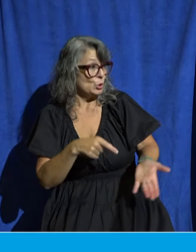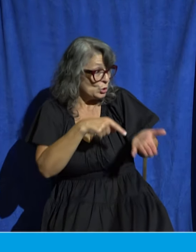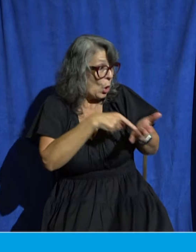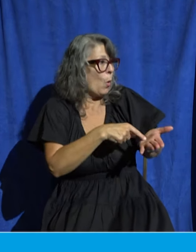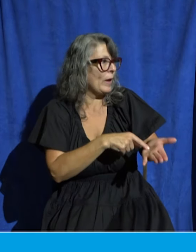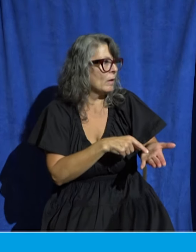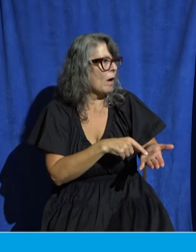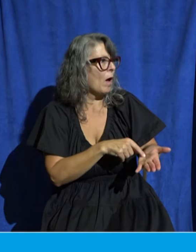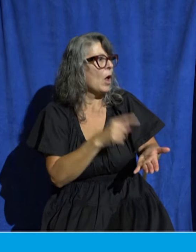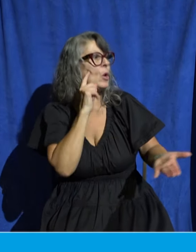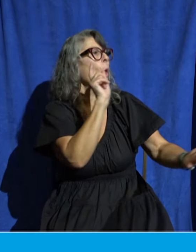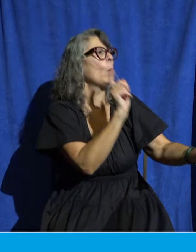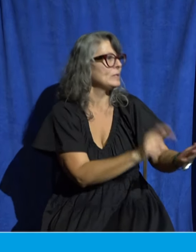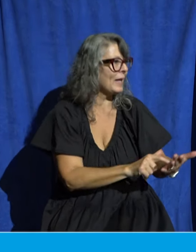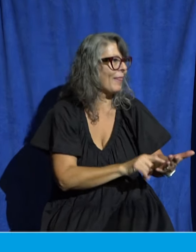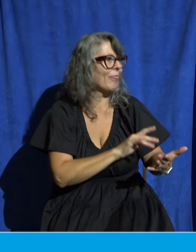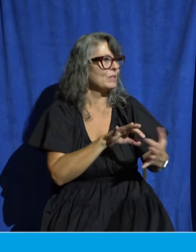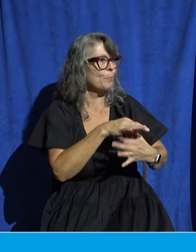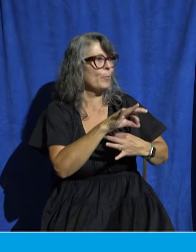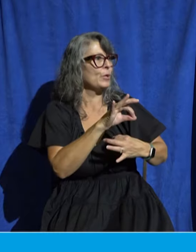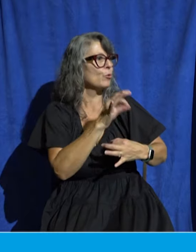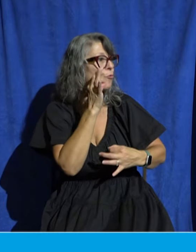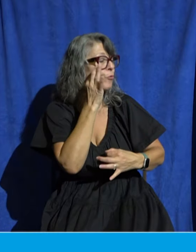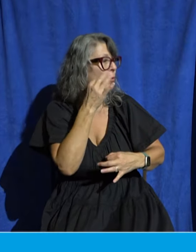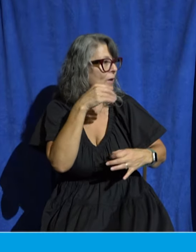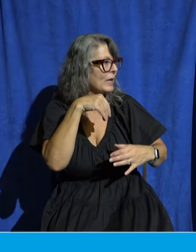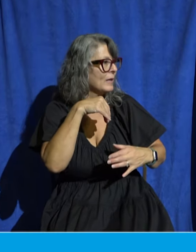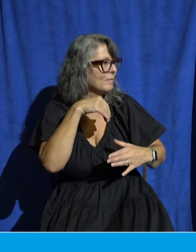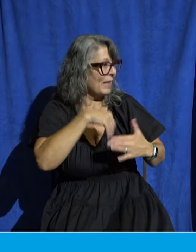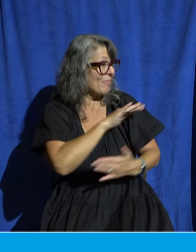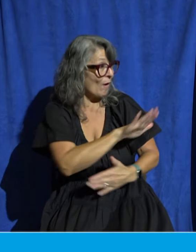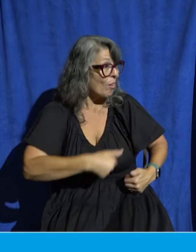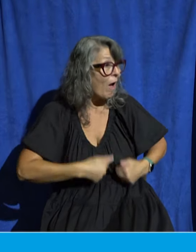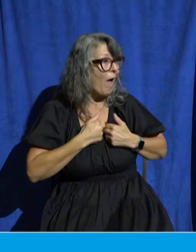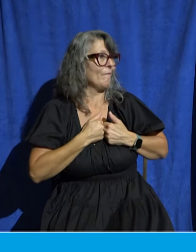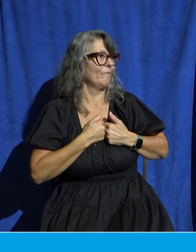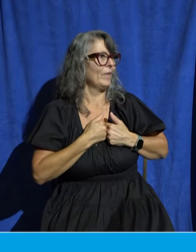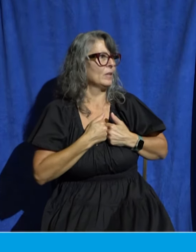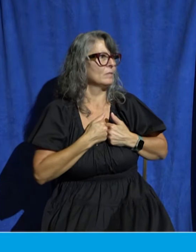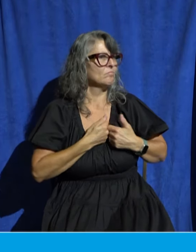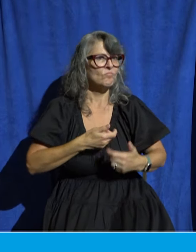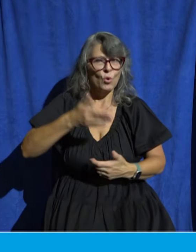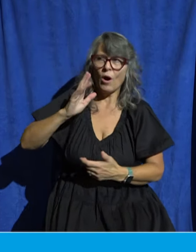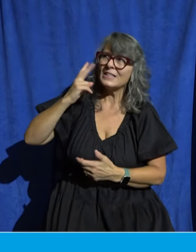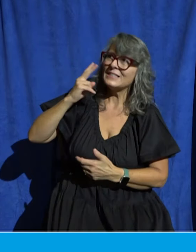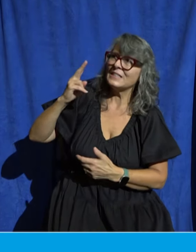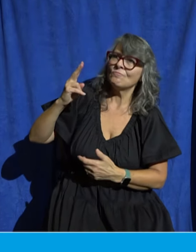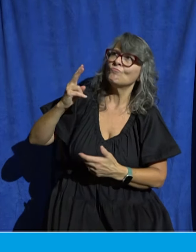encouraging when we hear that when someone encourages us that they see God's grace in us but that actually helps us discern where we